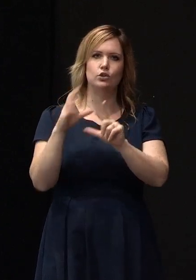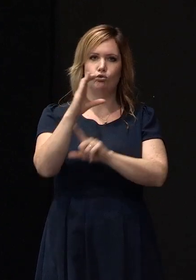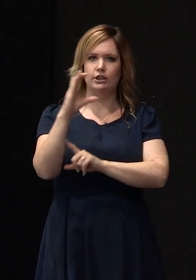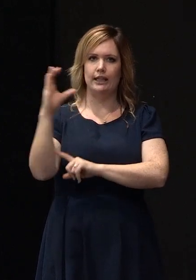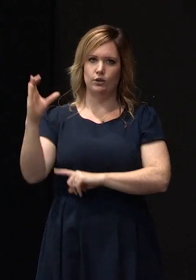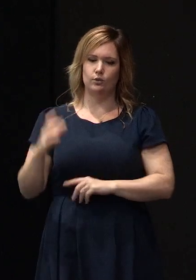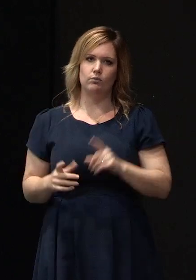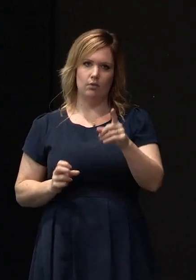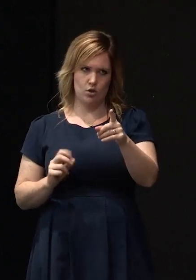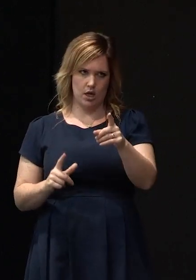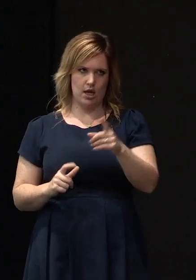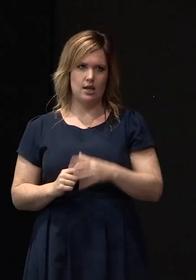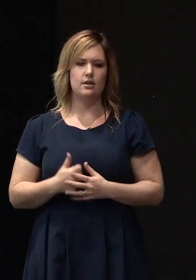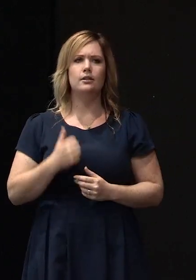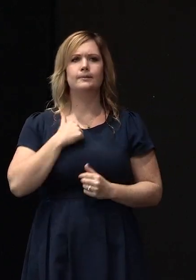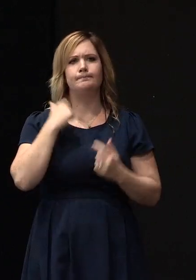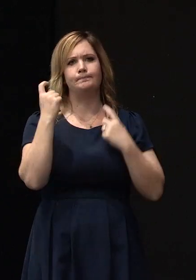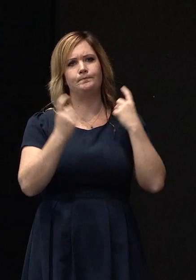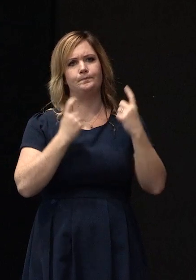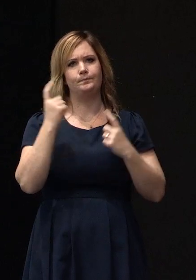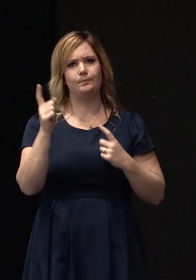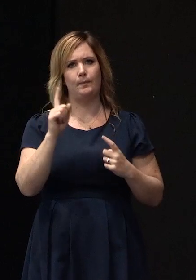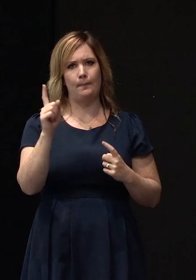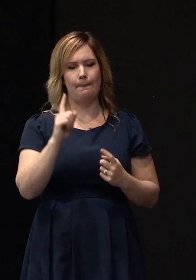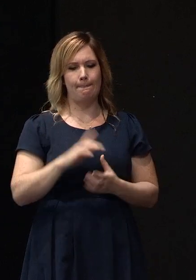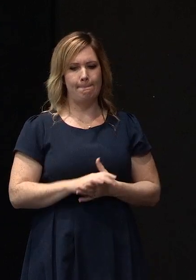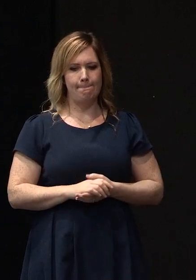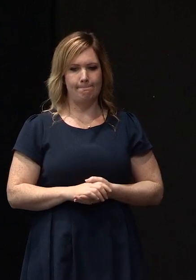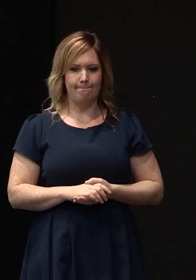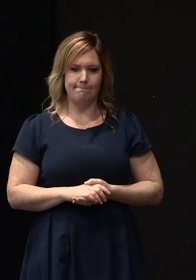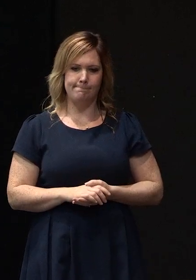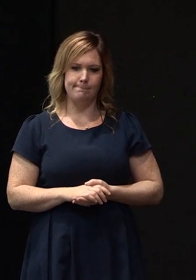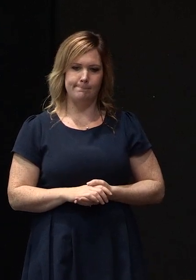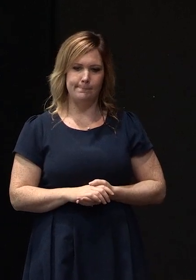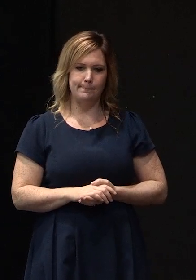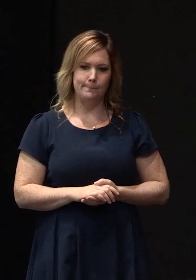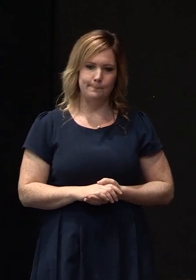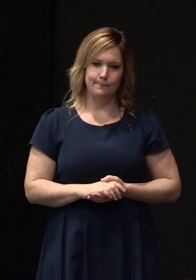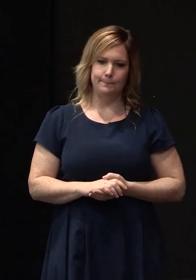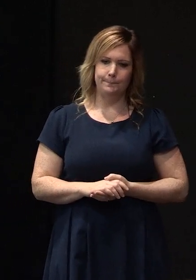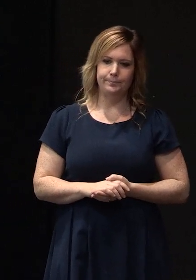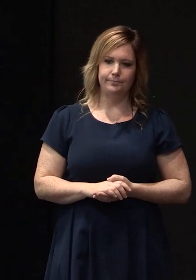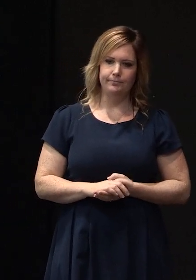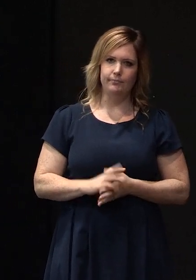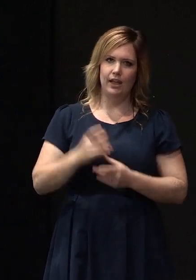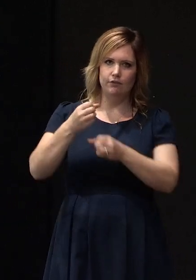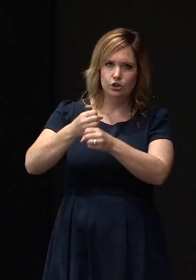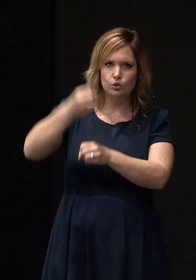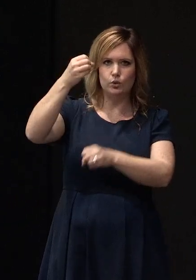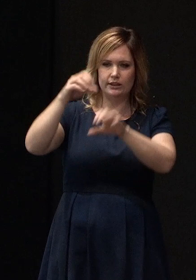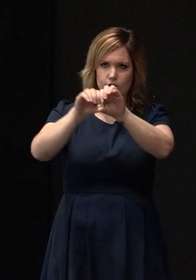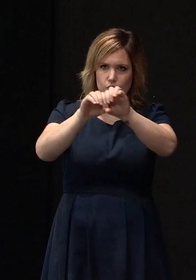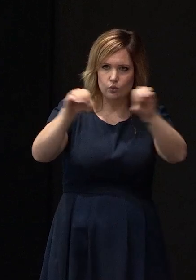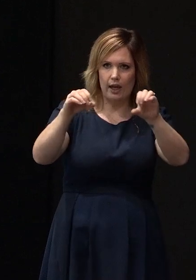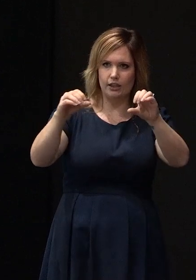okay you know my concern is that every one of the you know where the joists and the dwangs and things go